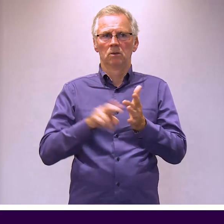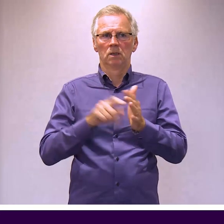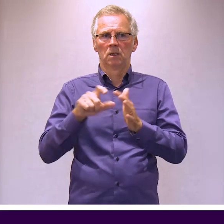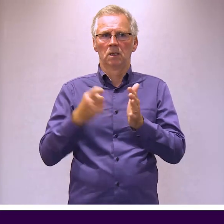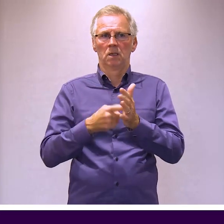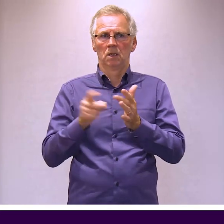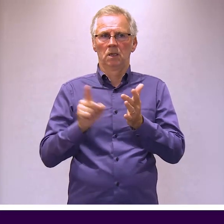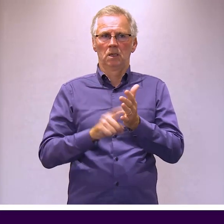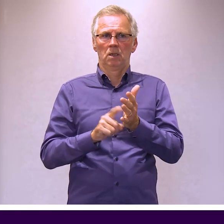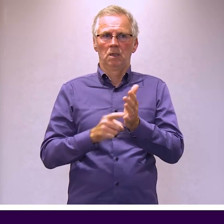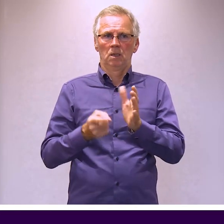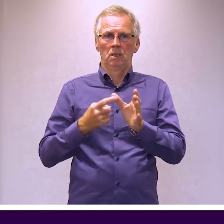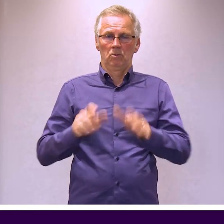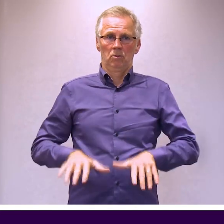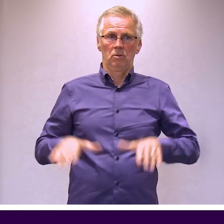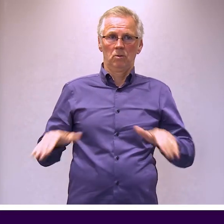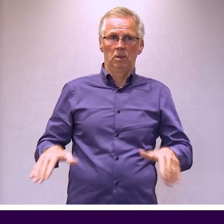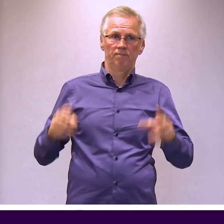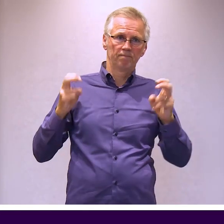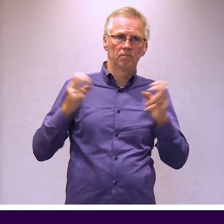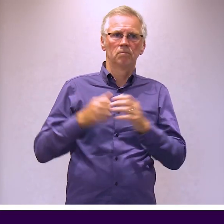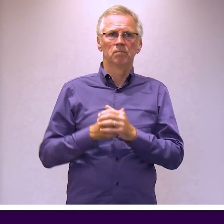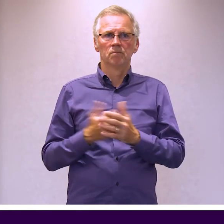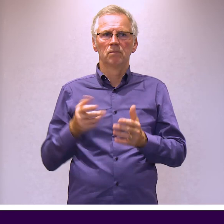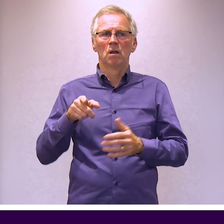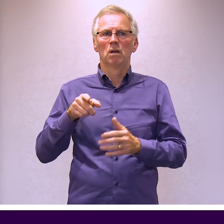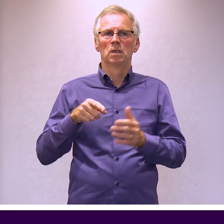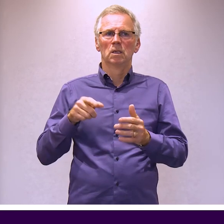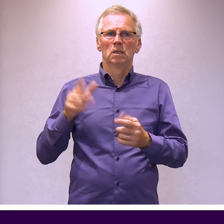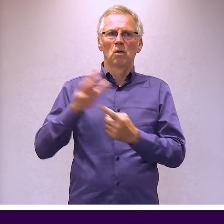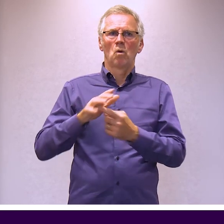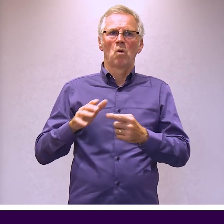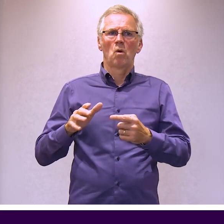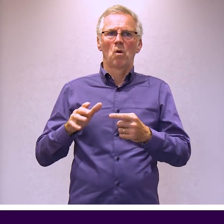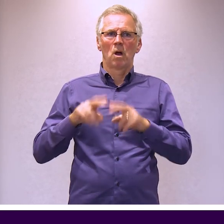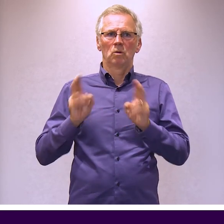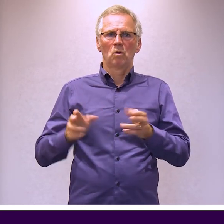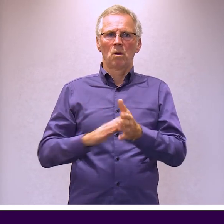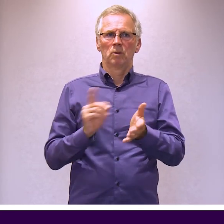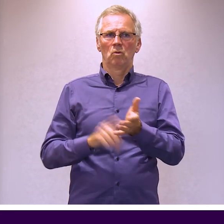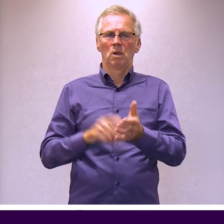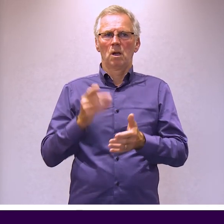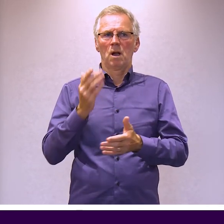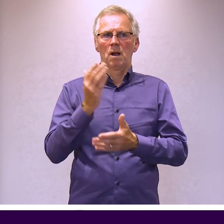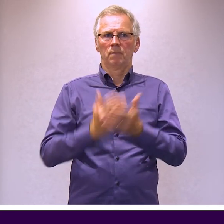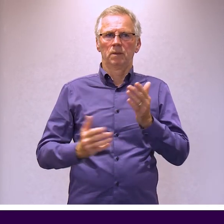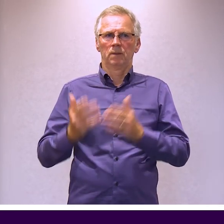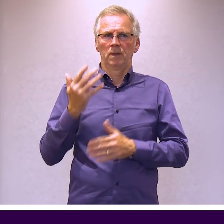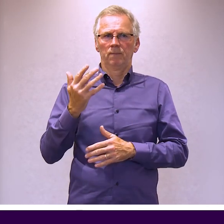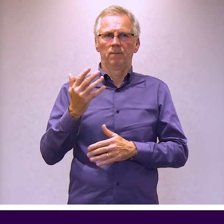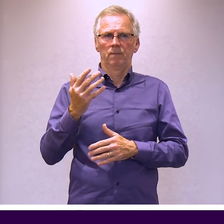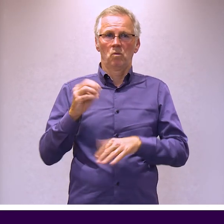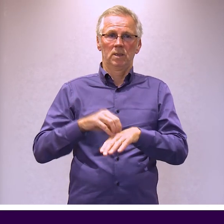Cinderella at the Townhouse Hamilton at 5.30pm on Saturday 2nd December